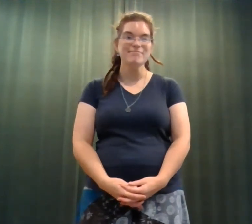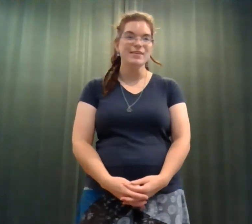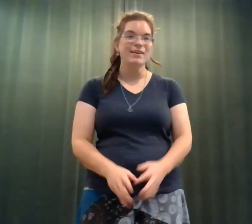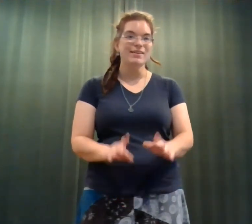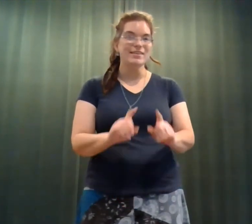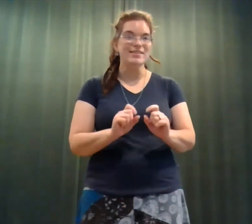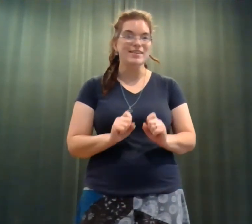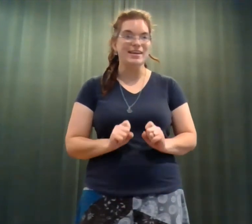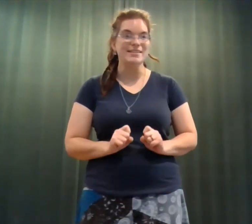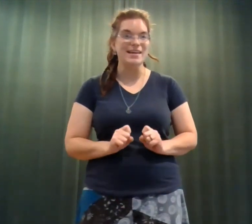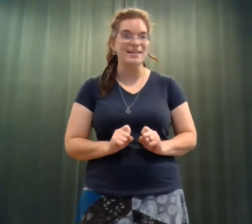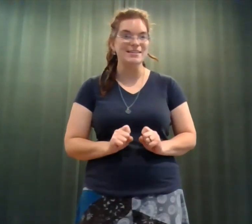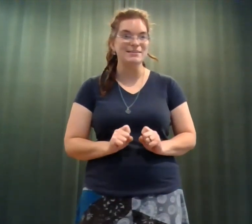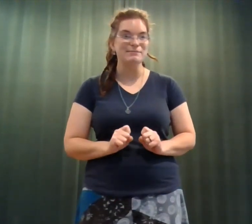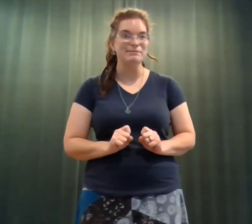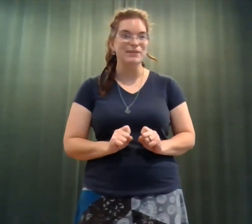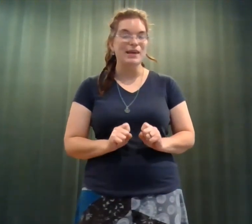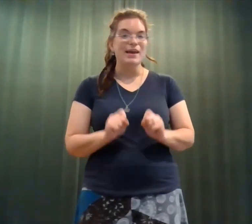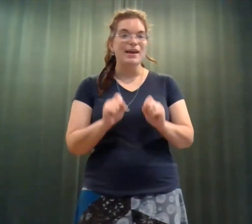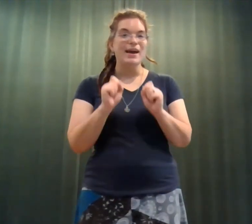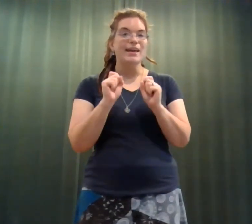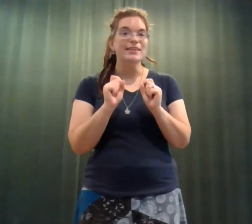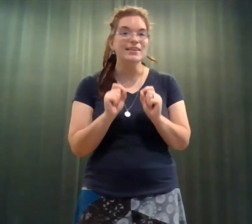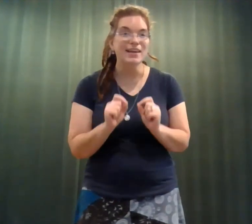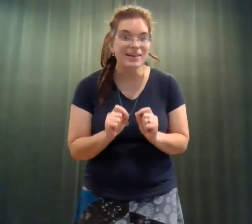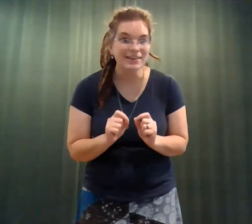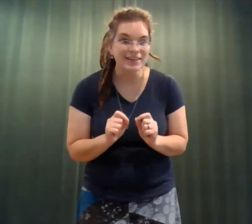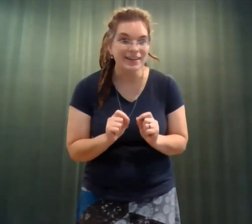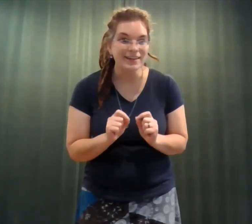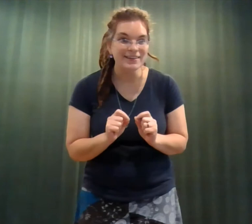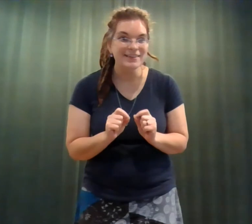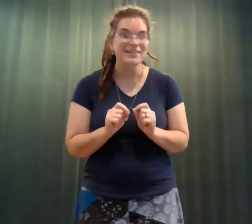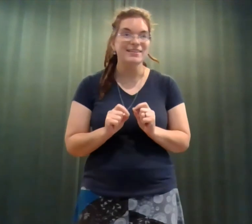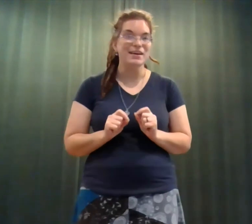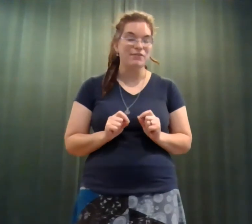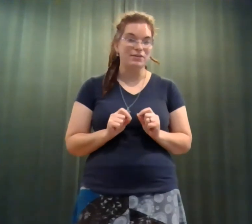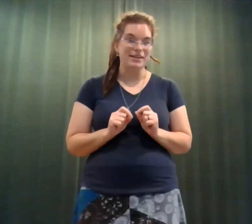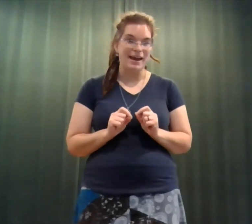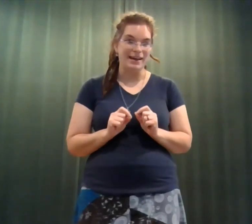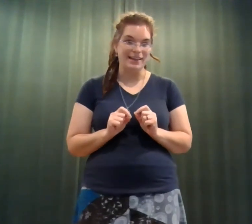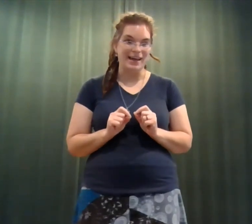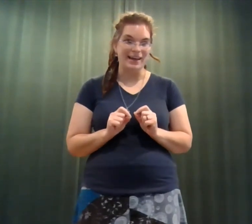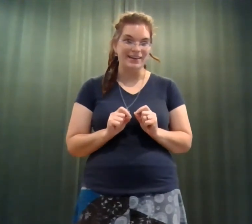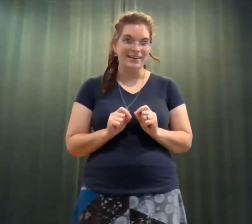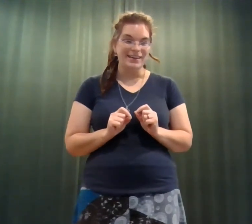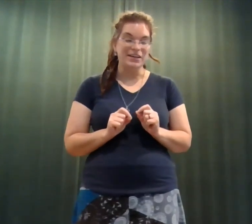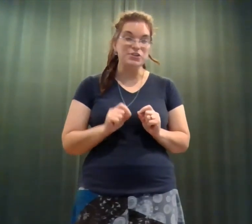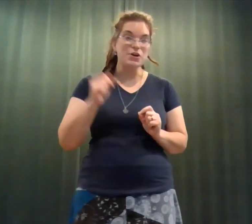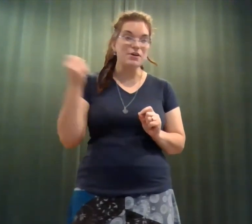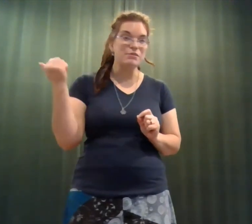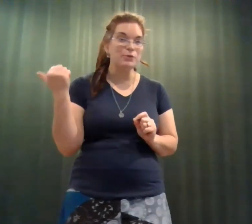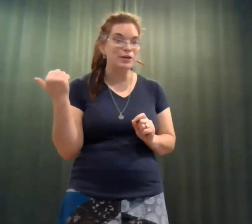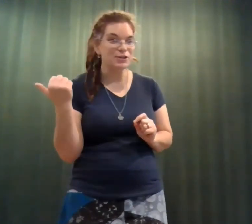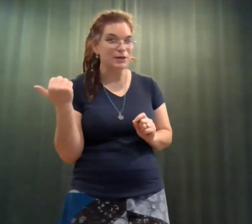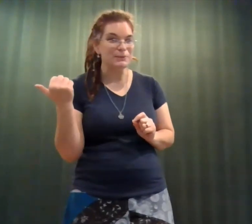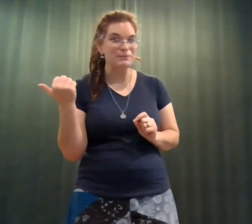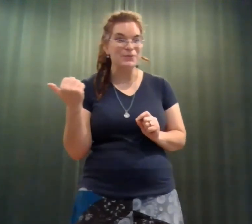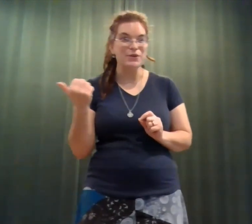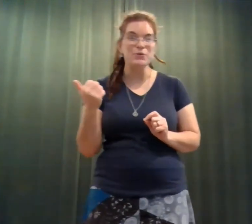They set a date. And luckily, they found an ally in John's preacher, who